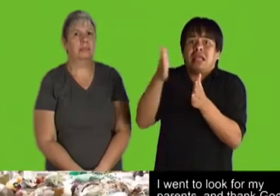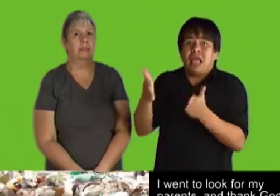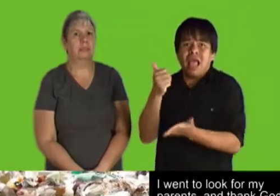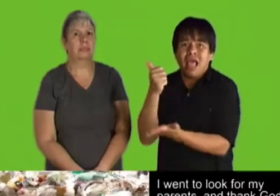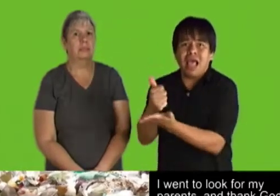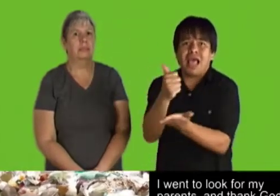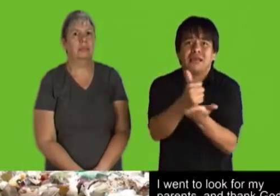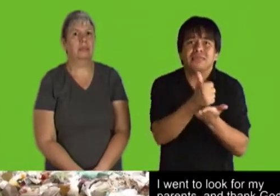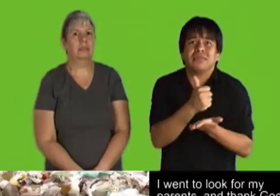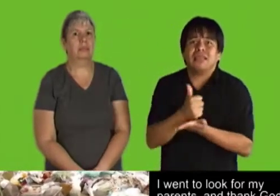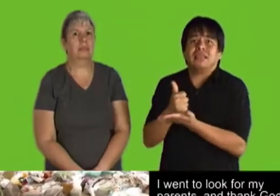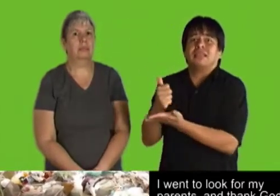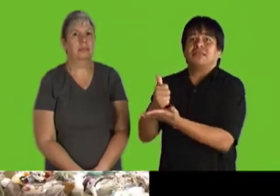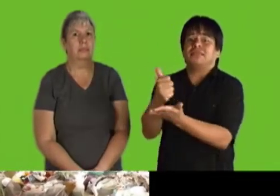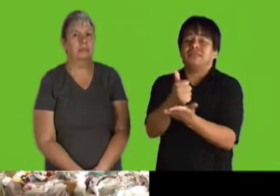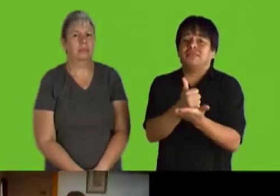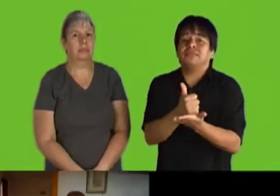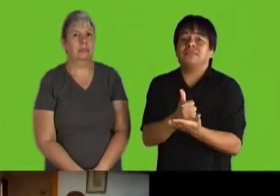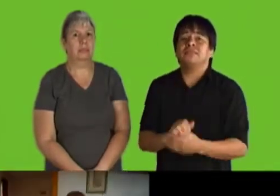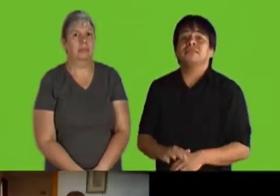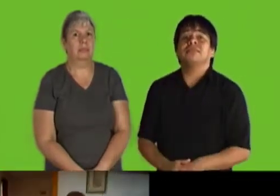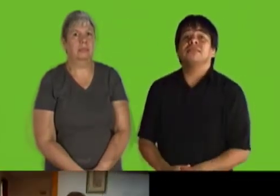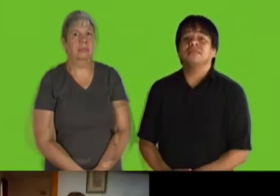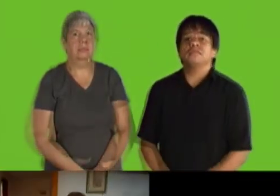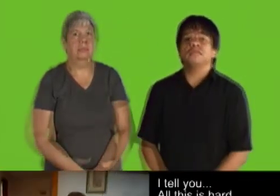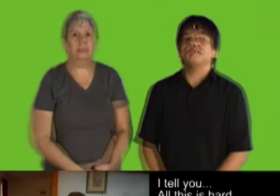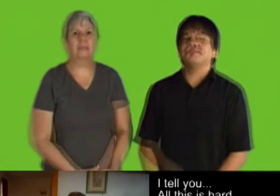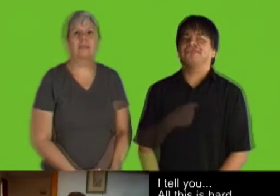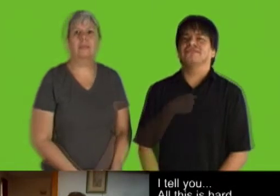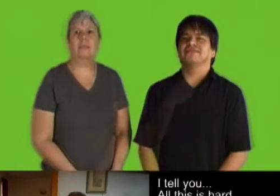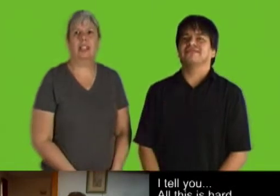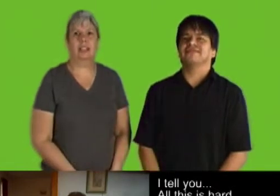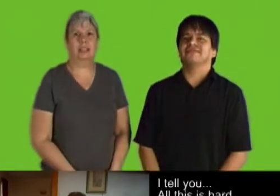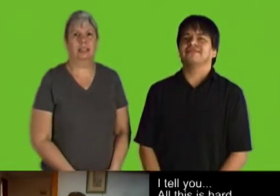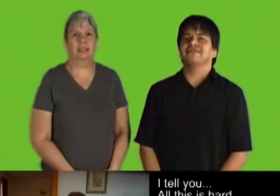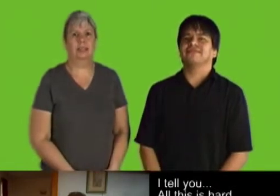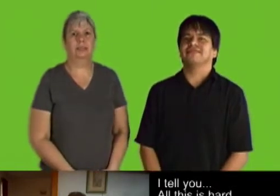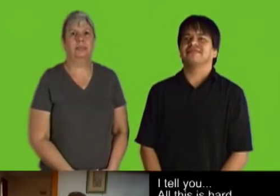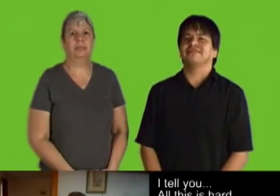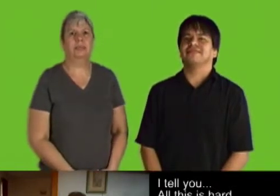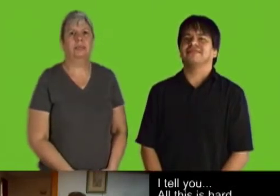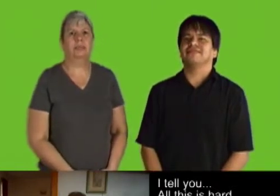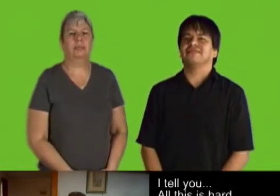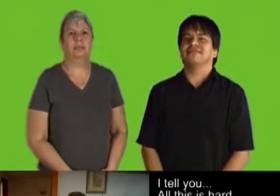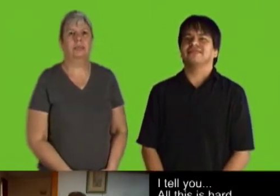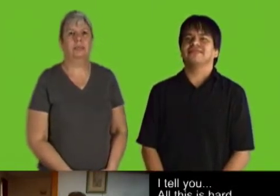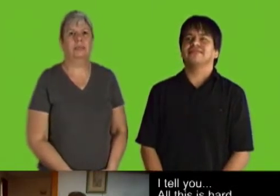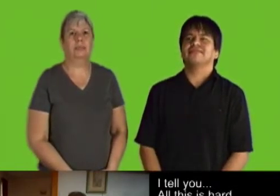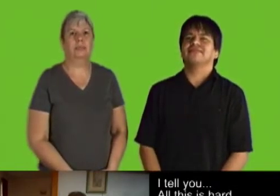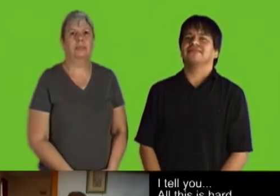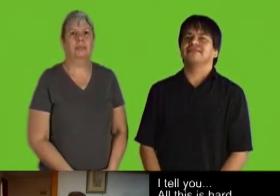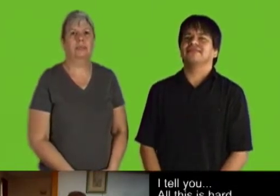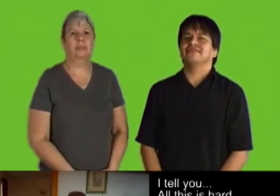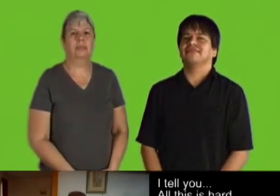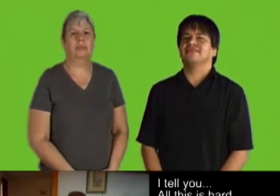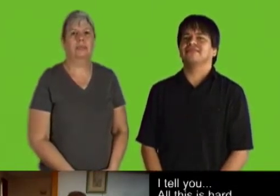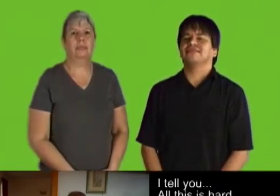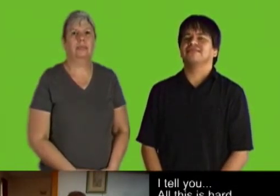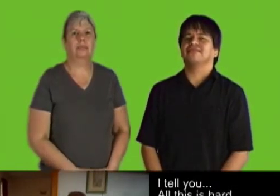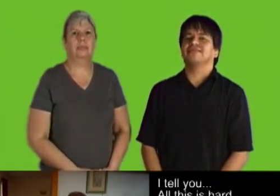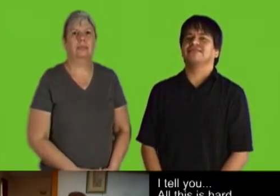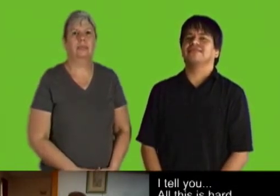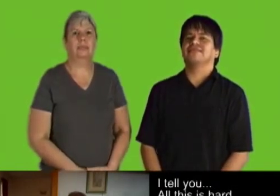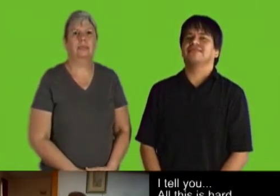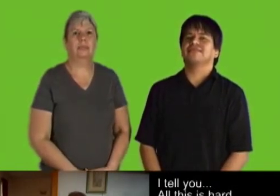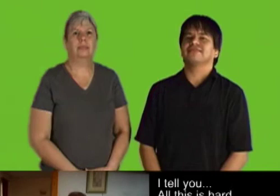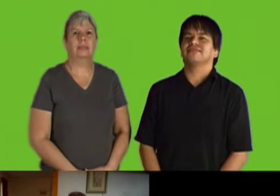each other out. There you go, you're up. I tell you, all this is